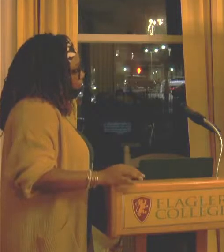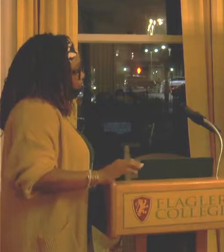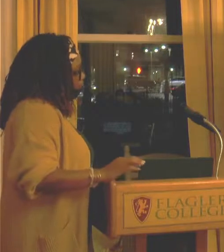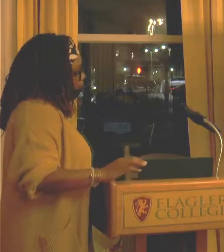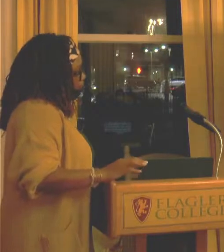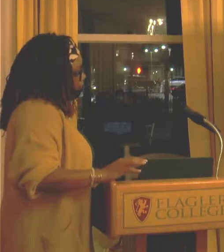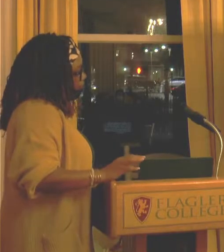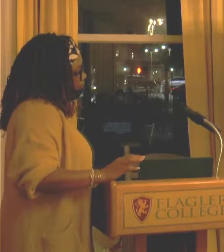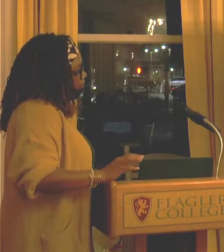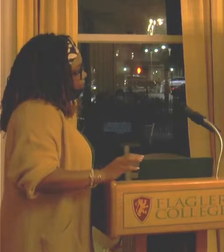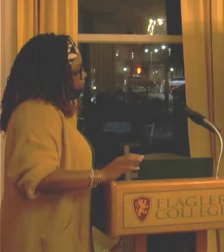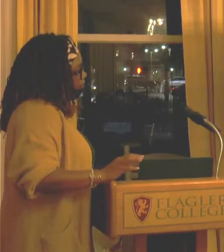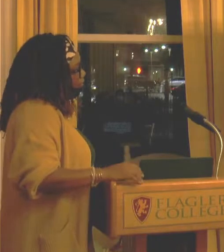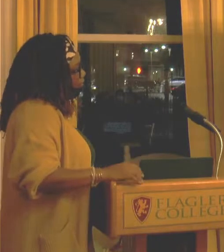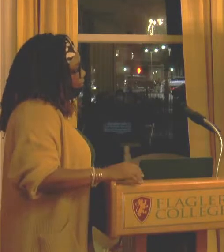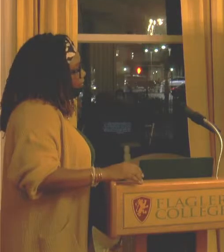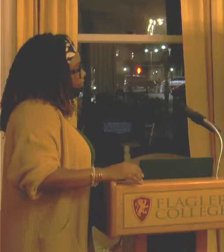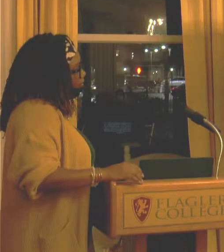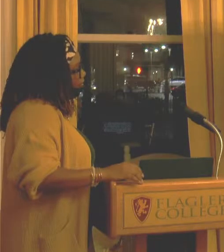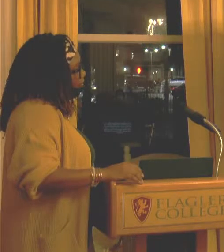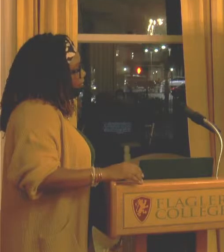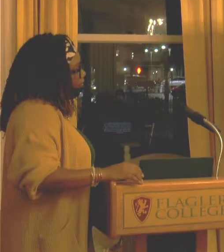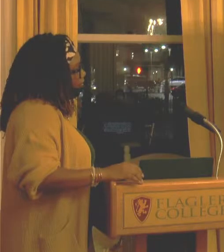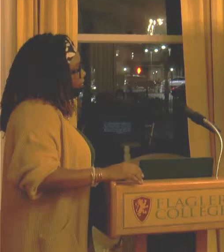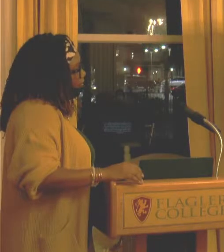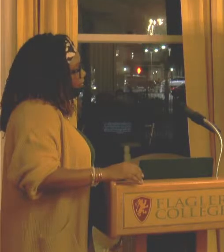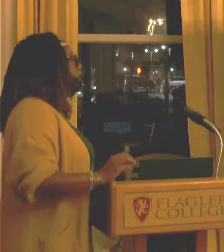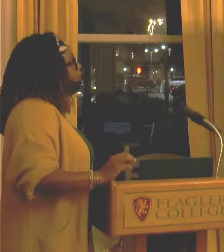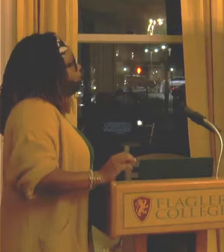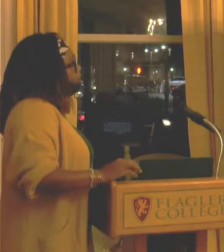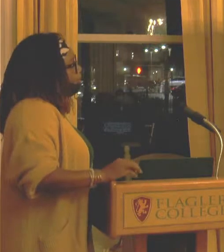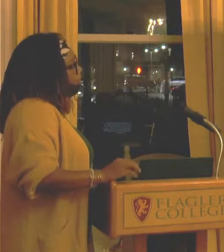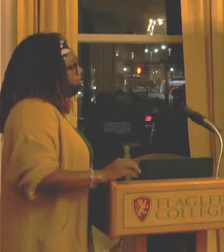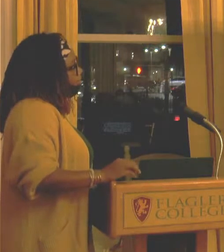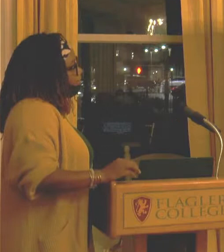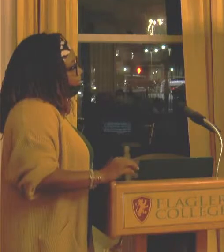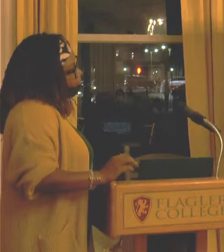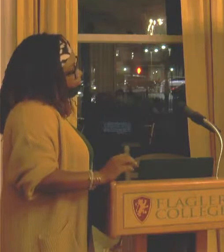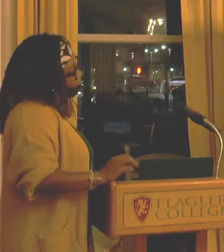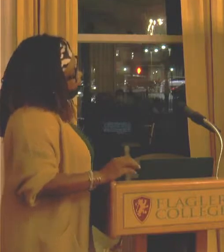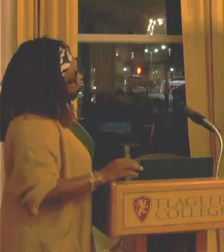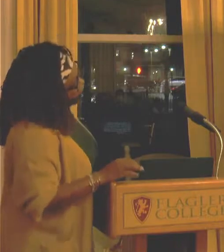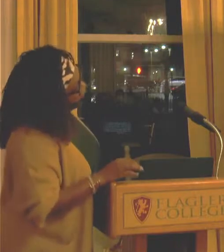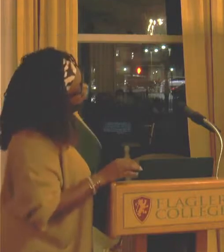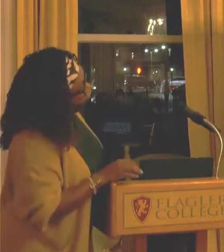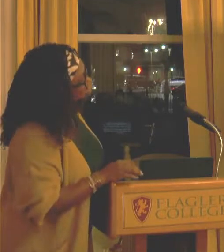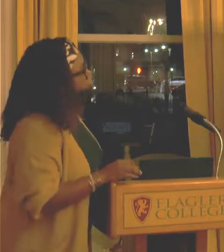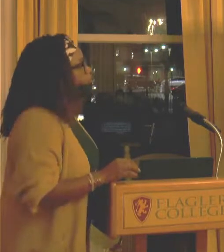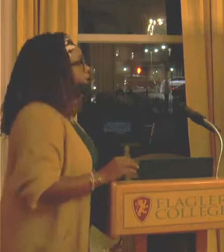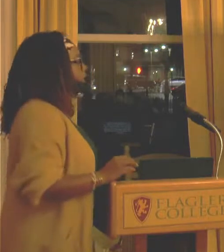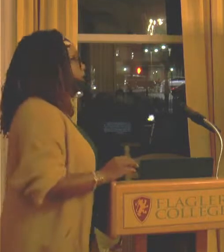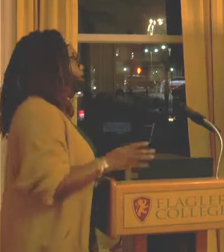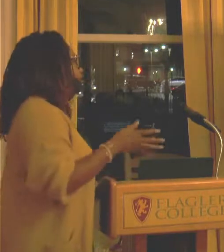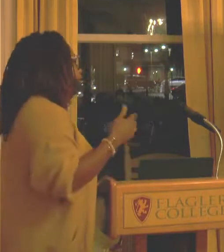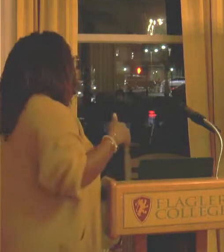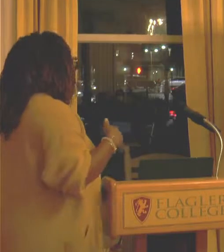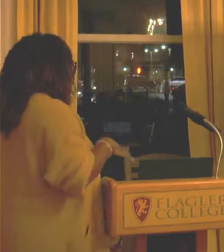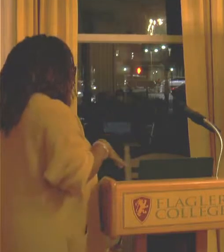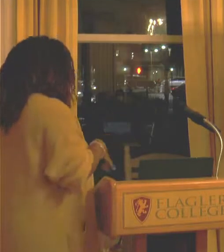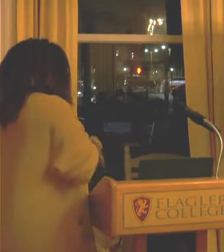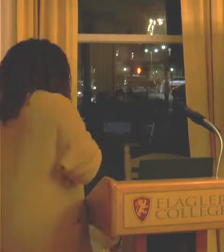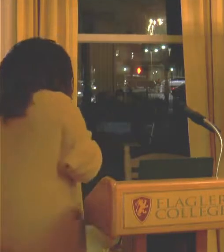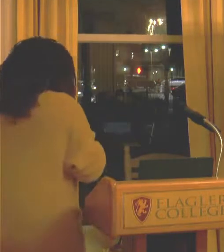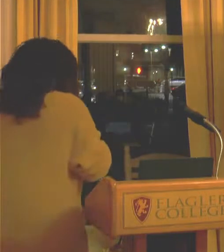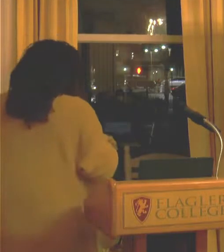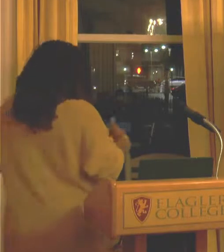to look, enabling black female spectators to document what they see and construct their own dialogue with their own